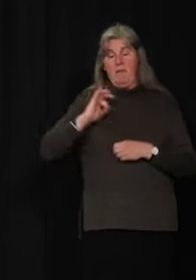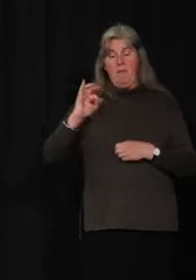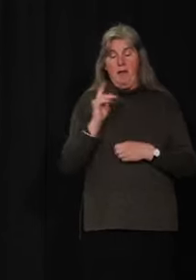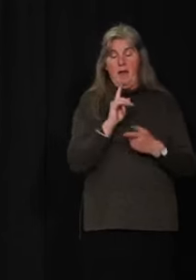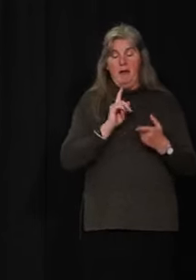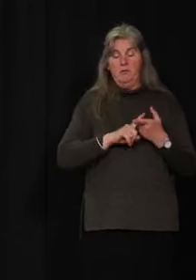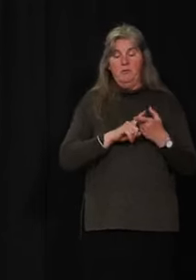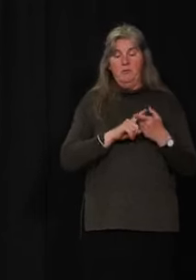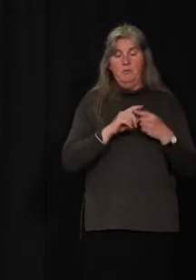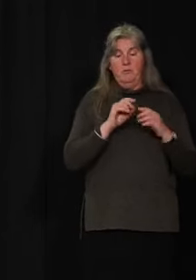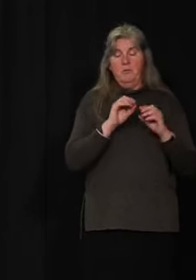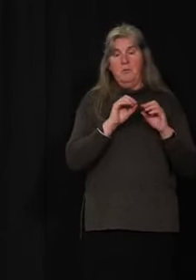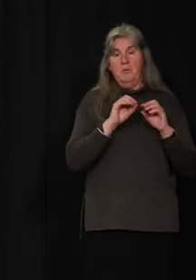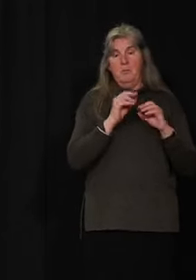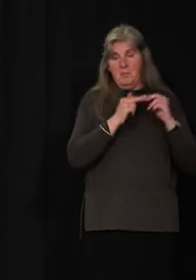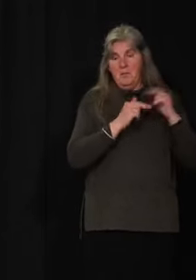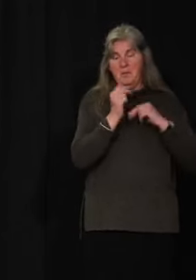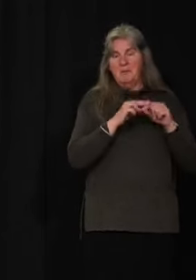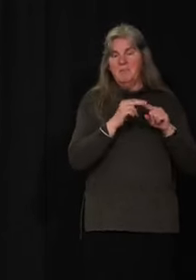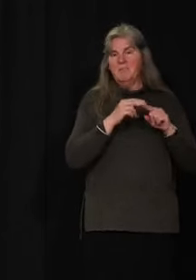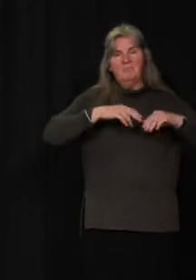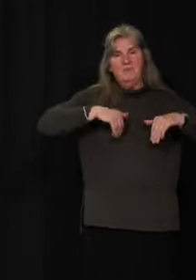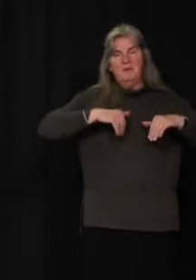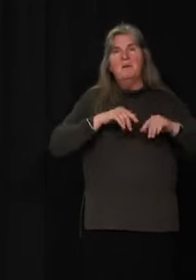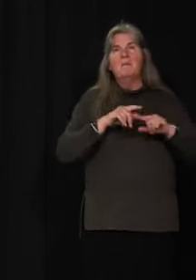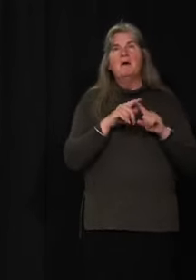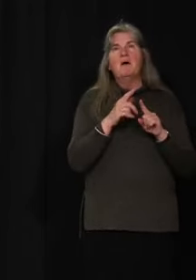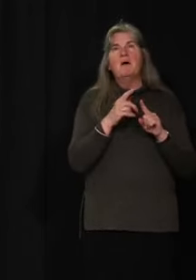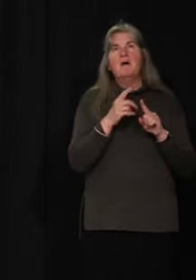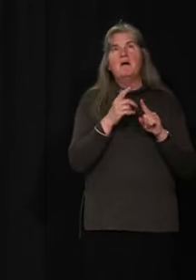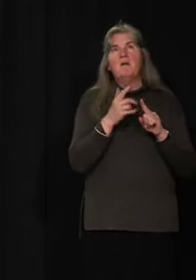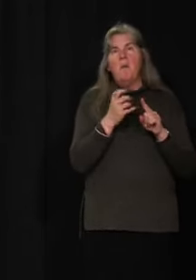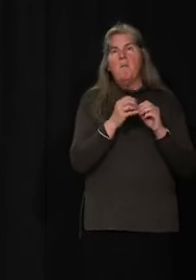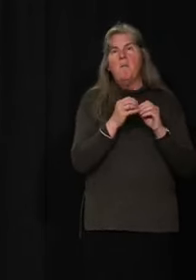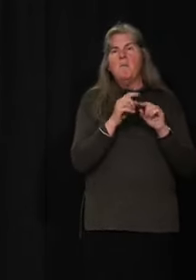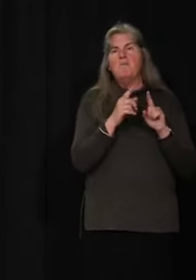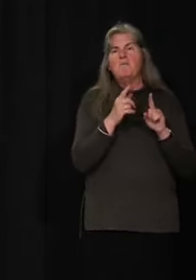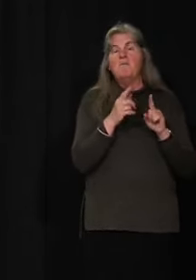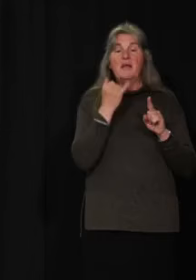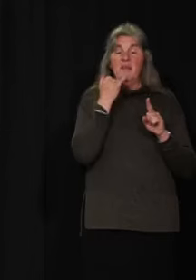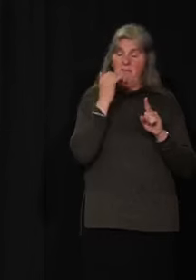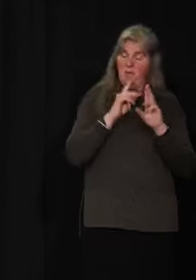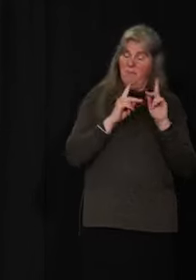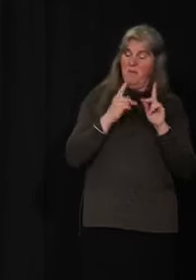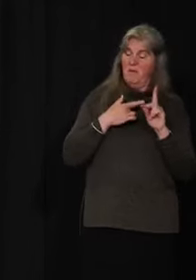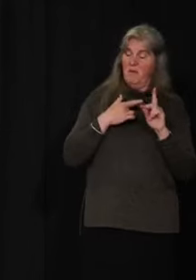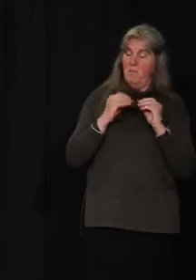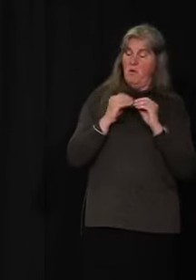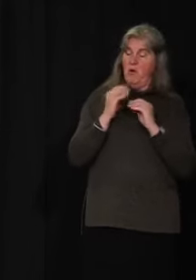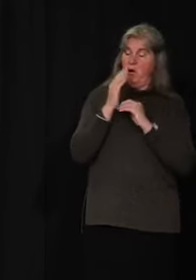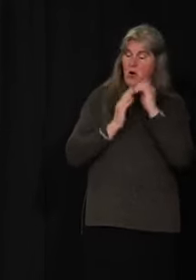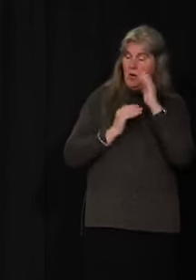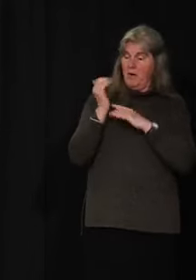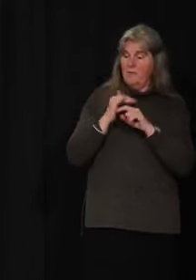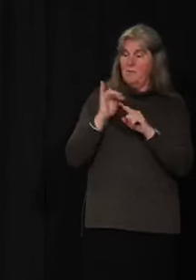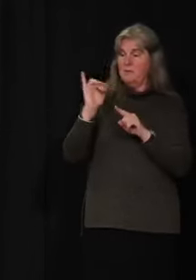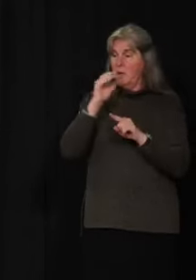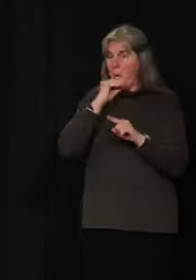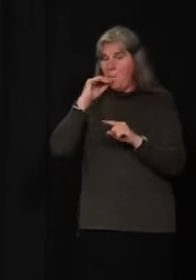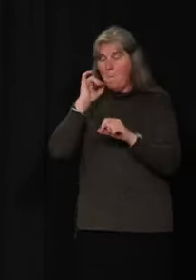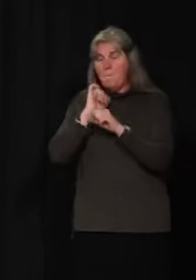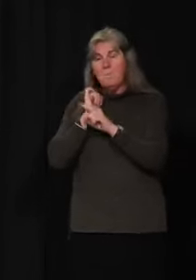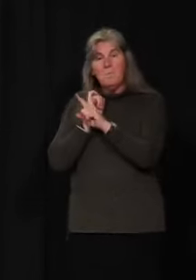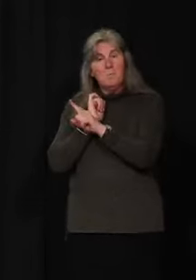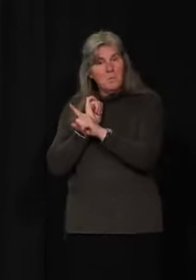50% that are working from home. And we, again, if people feel more comfortable working remotely, well, they